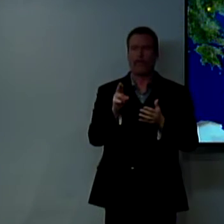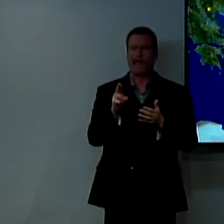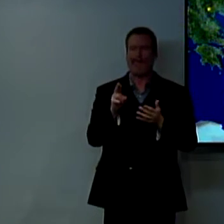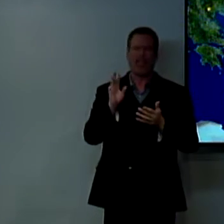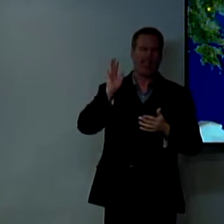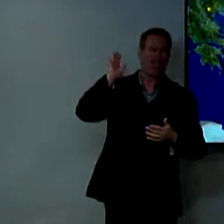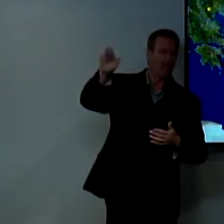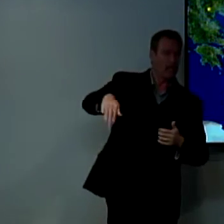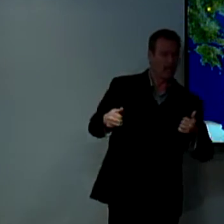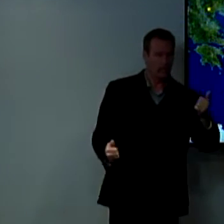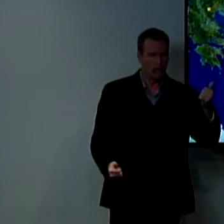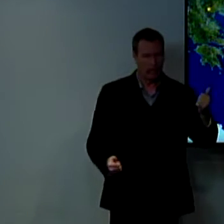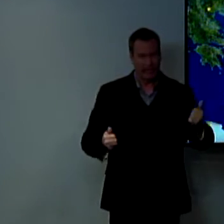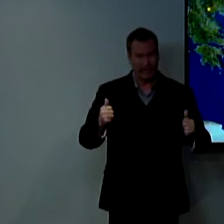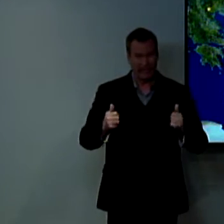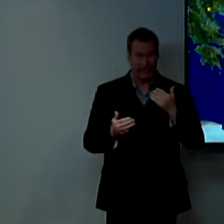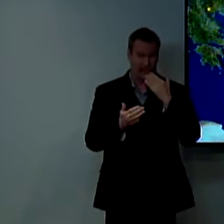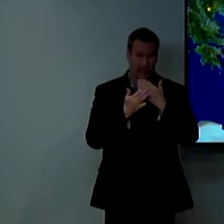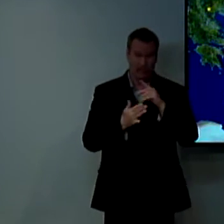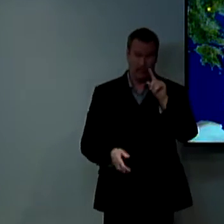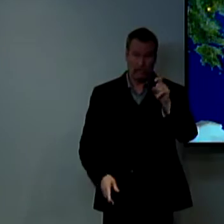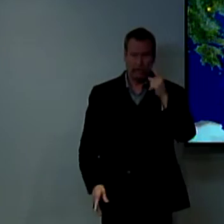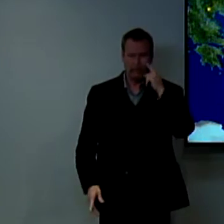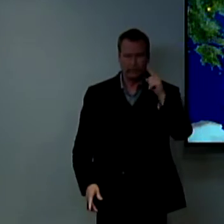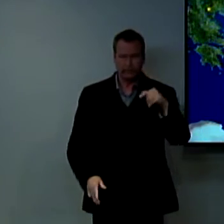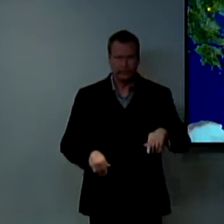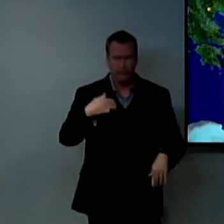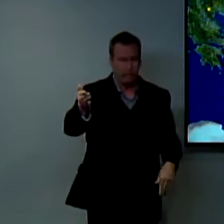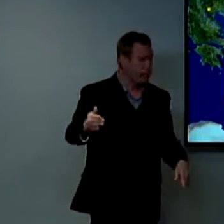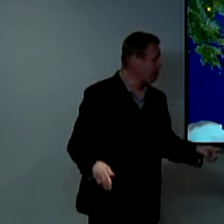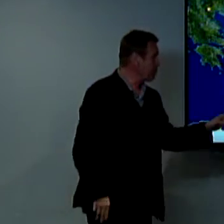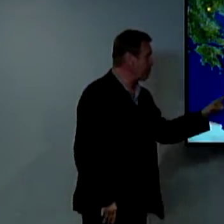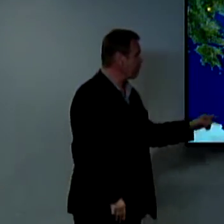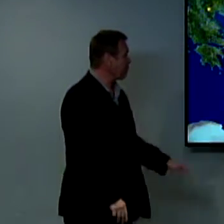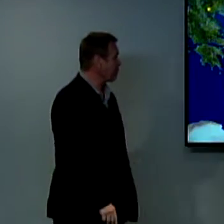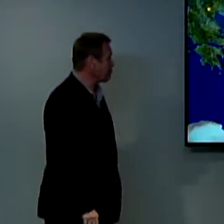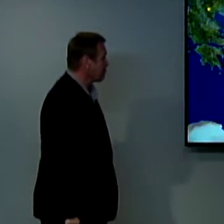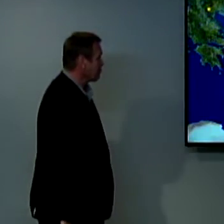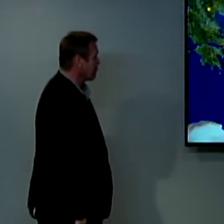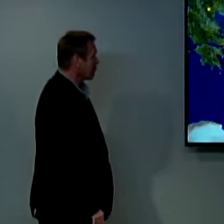stunned and some of them would believe and some of them did not believe